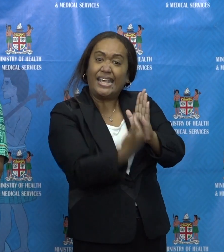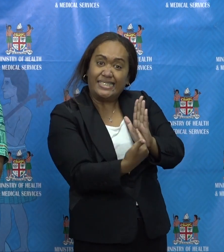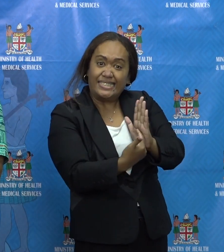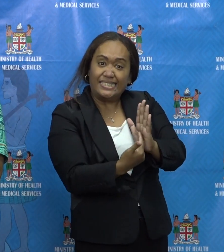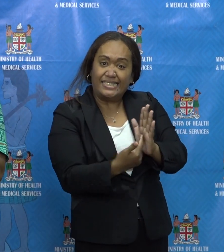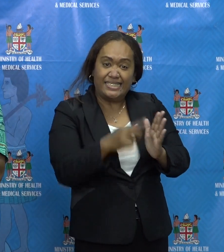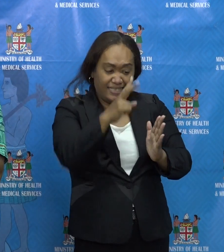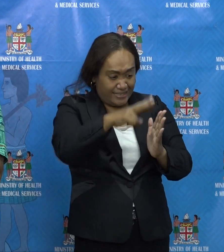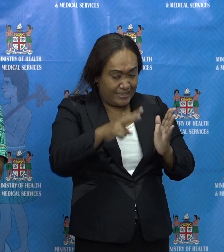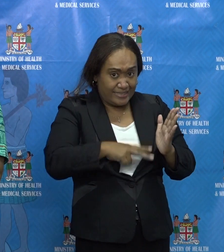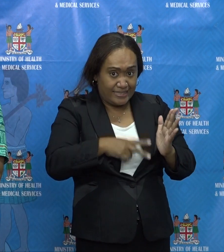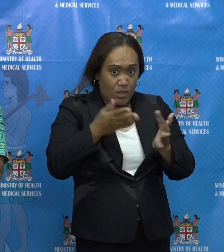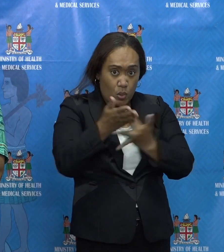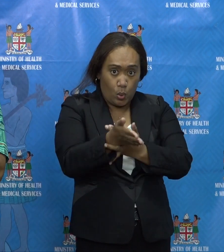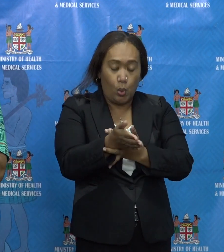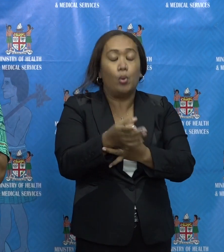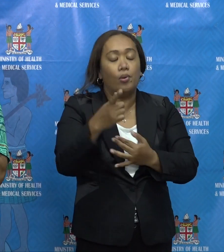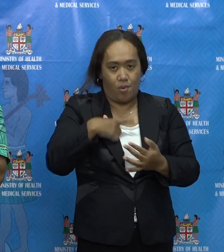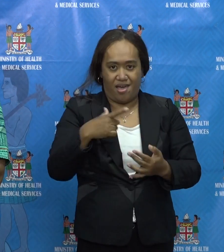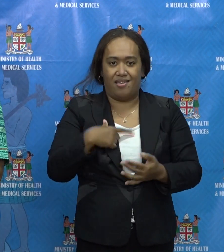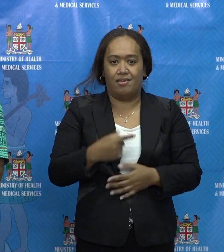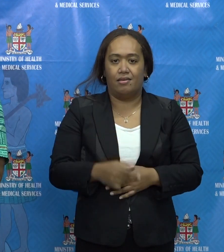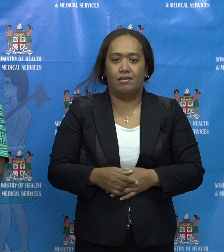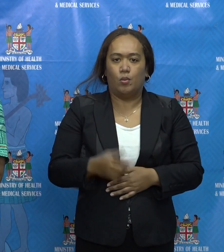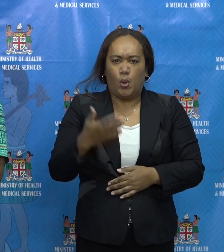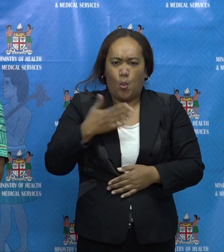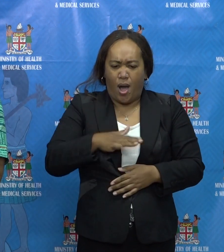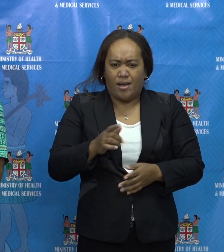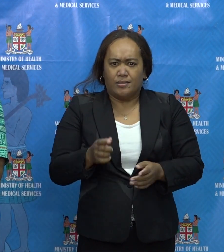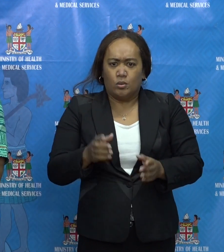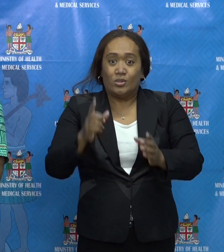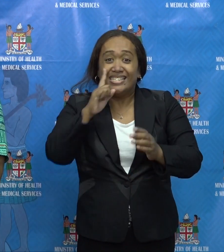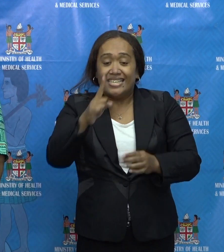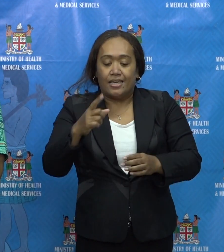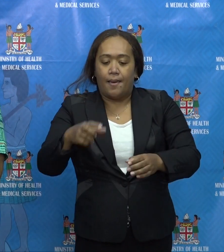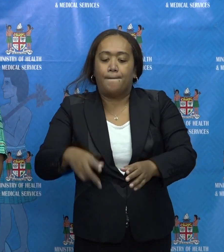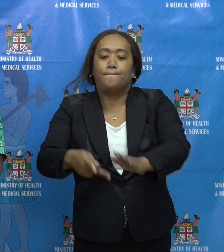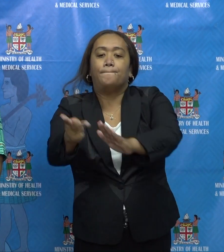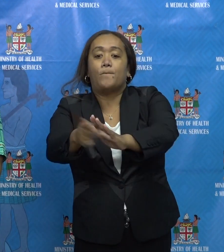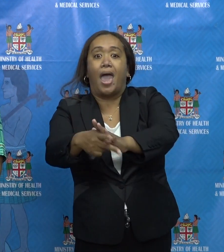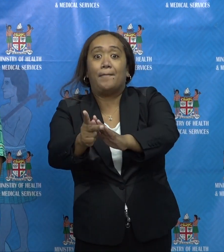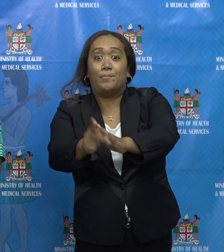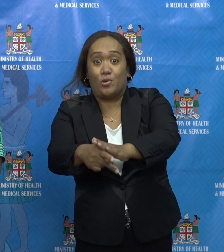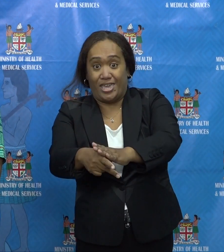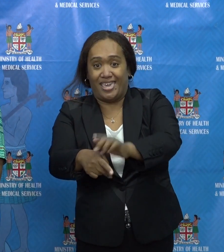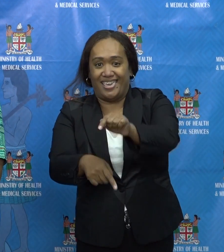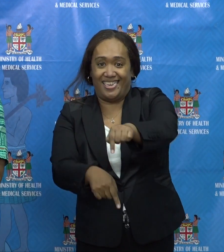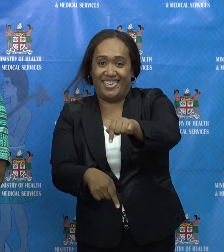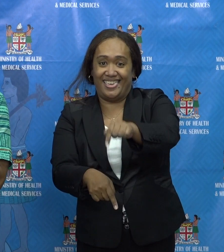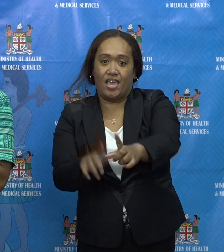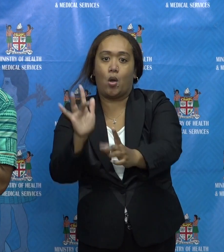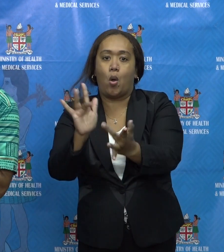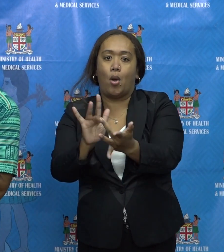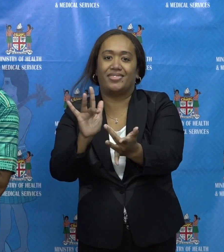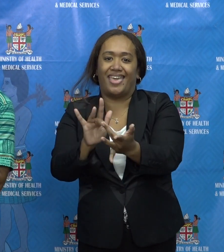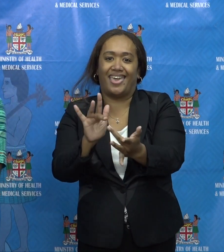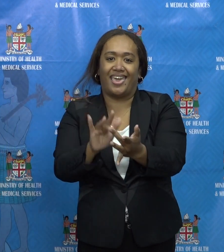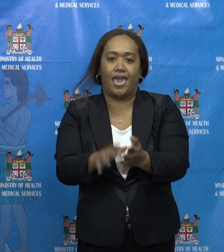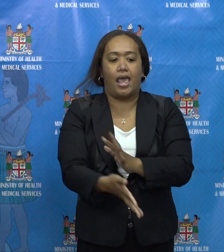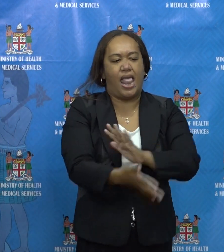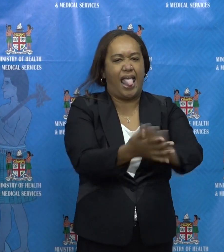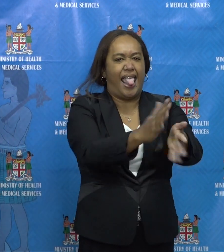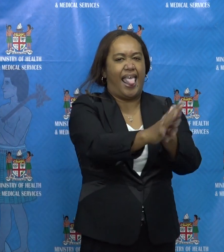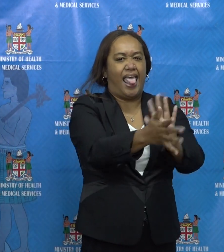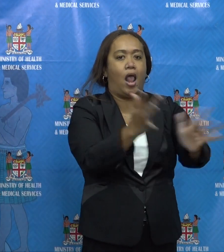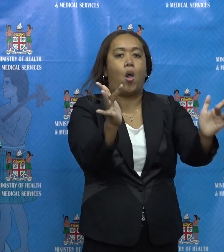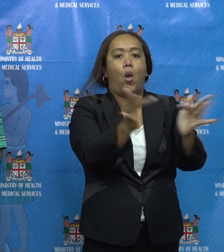right, before we can clarify between the primary context and the casual or secondary context. So, we're just